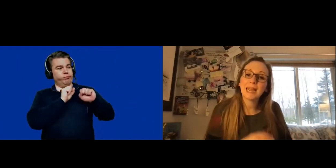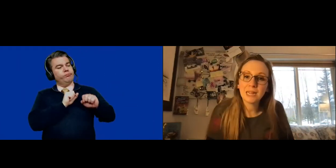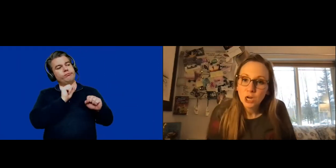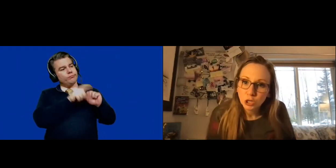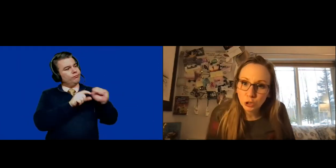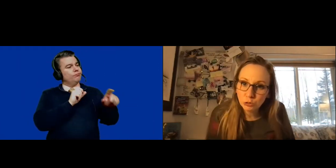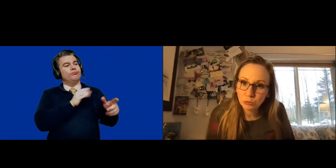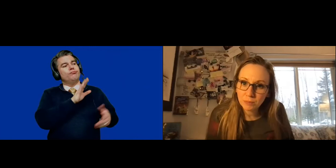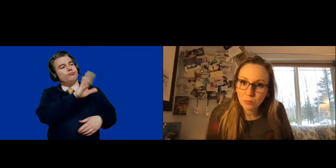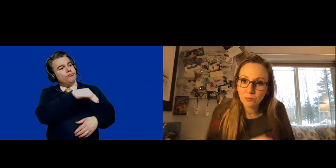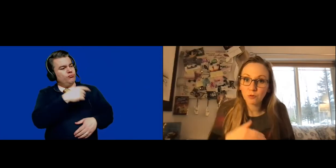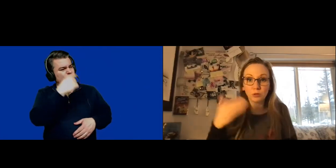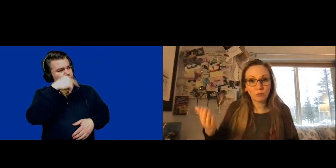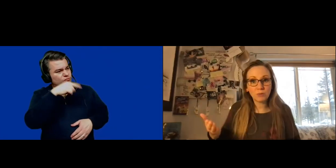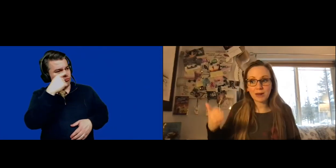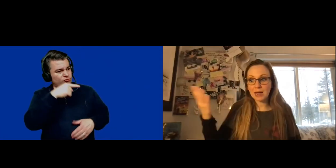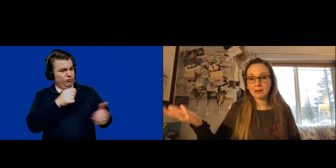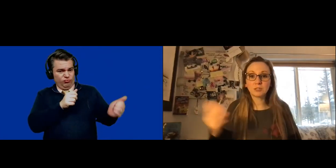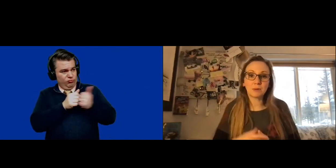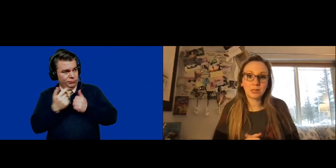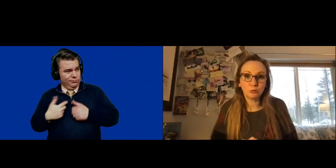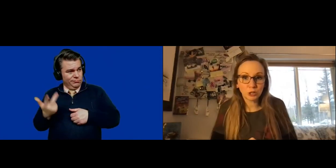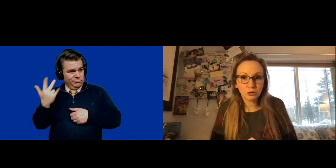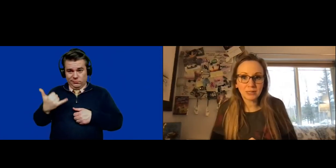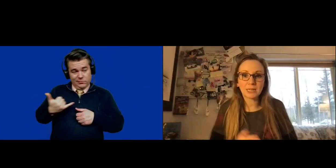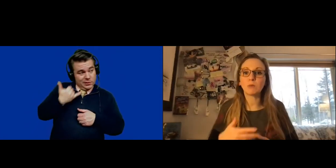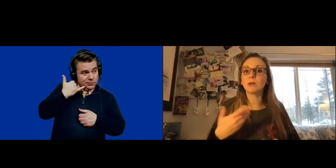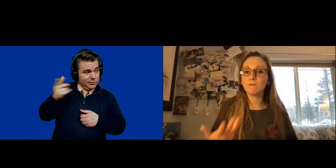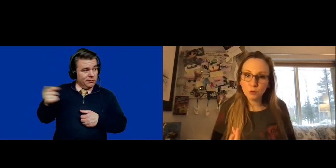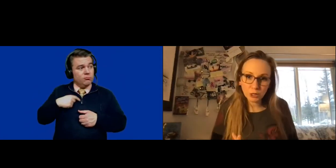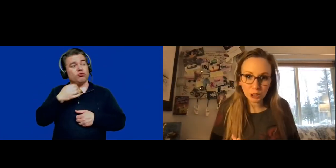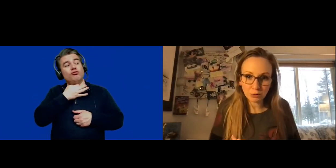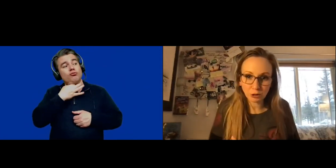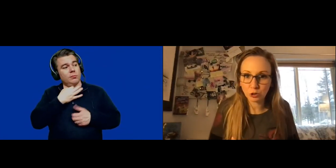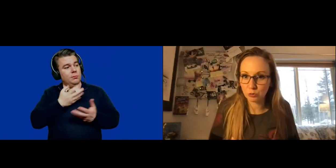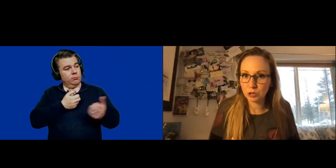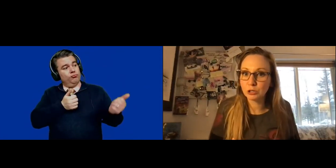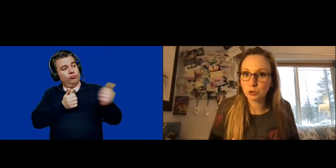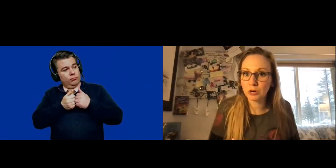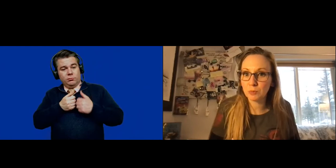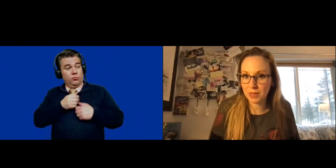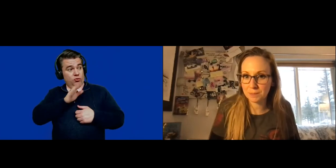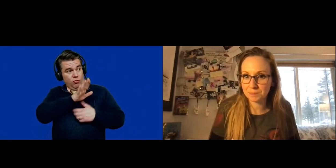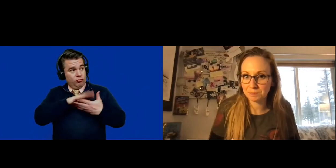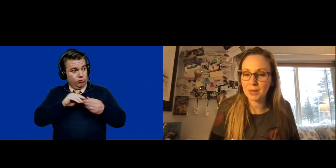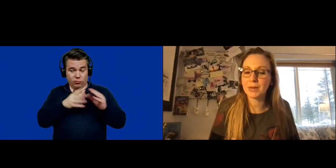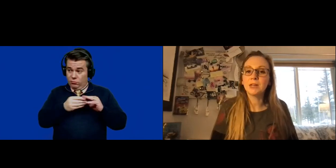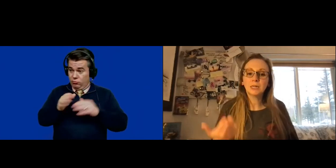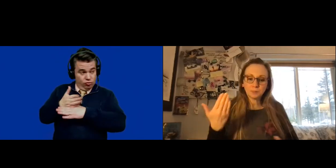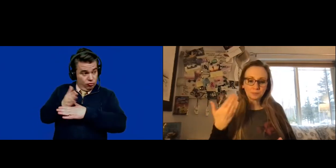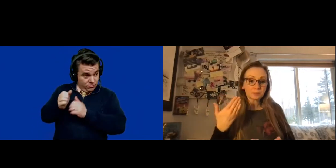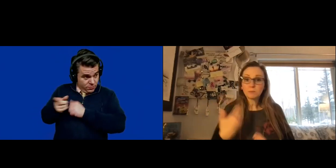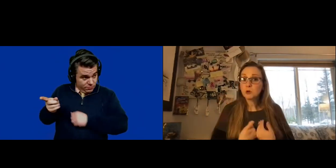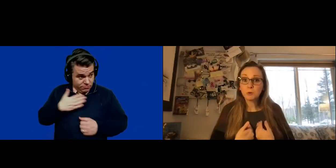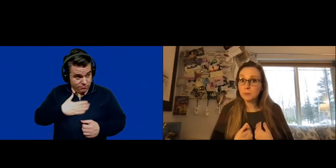you could say, Hey, could you join me for a three-way? I have somebody who's curious. I would love for you to share their story, your story with them. Okay.